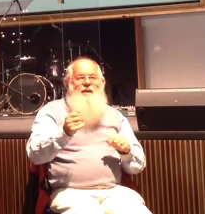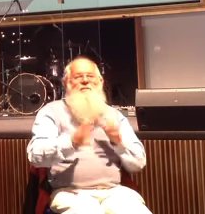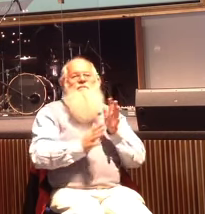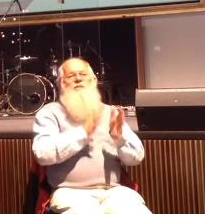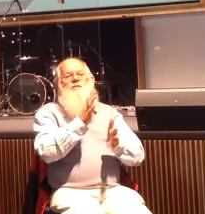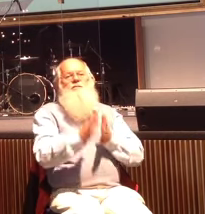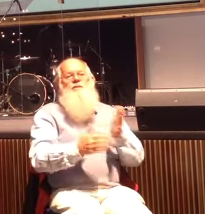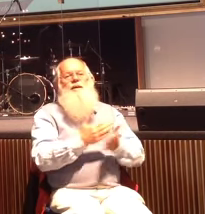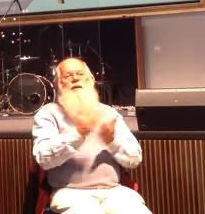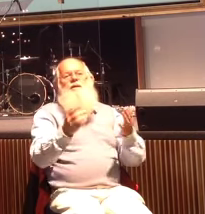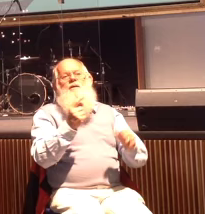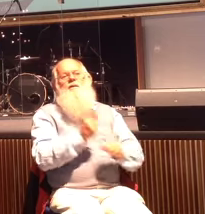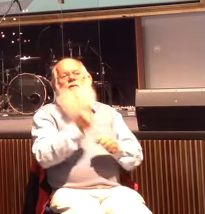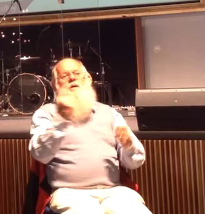has met your need